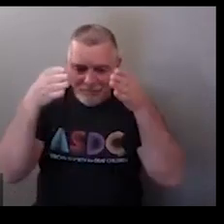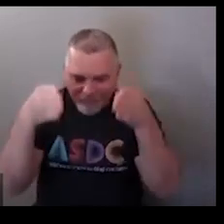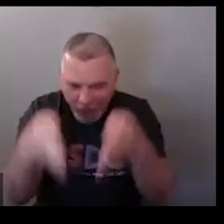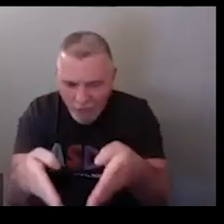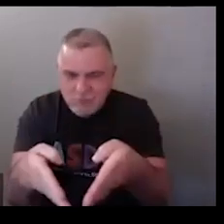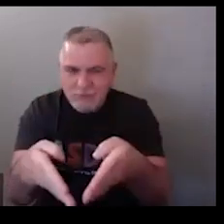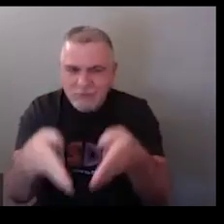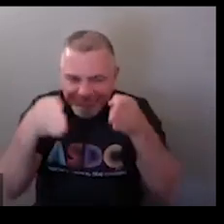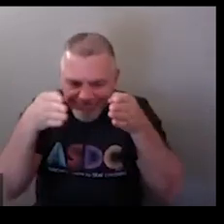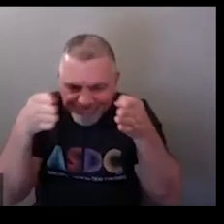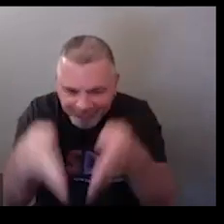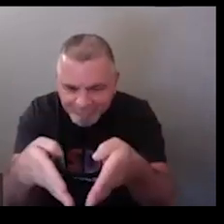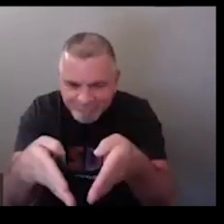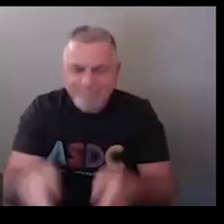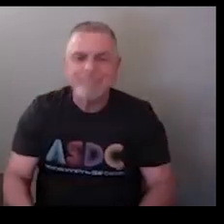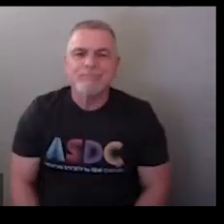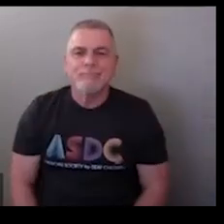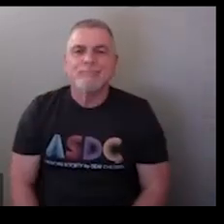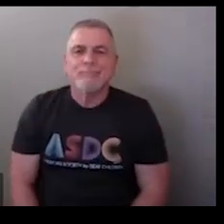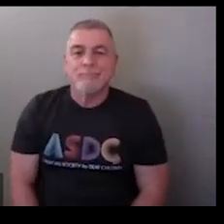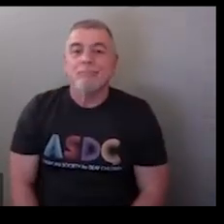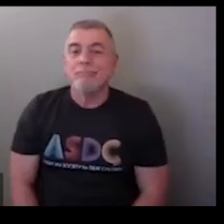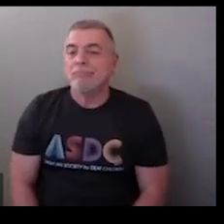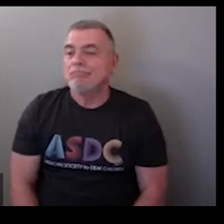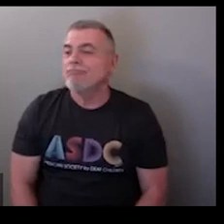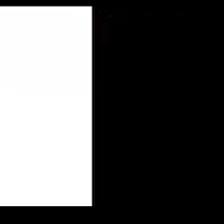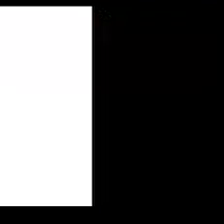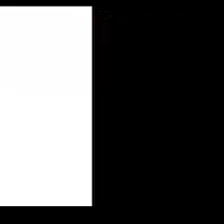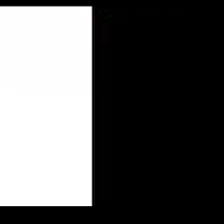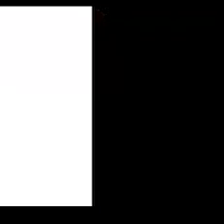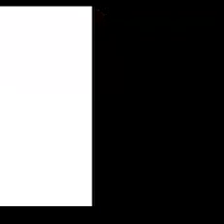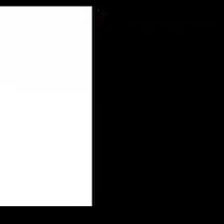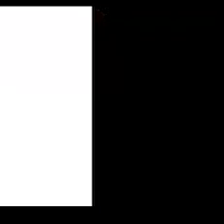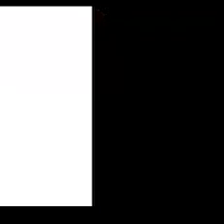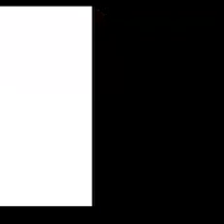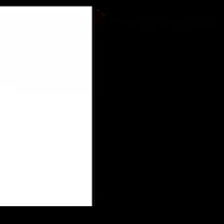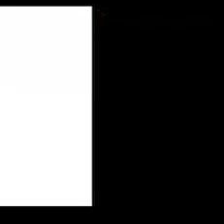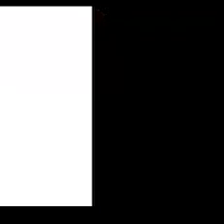so you're focusing down on something how about principal